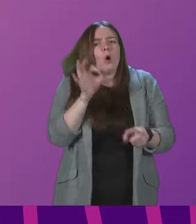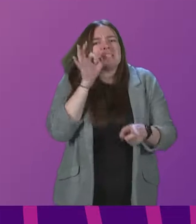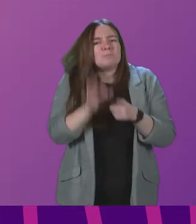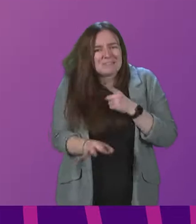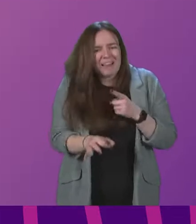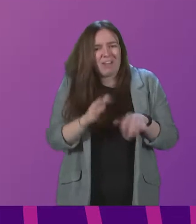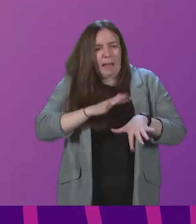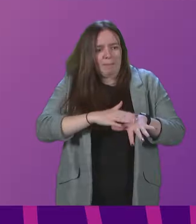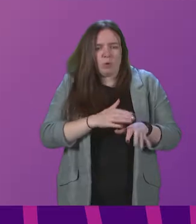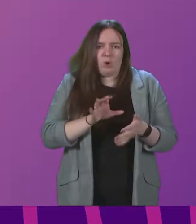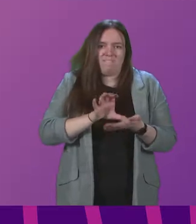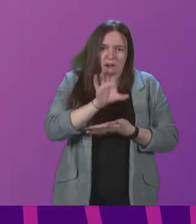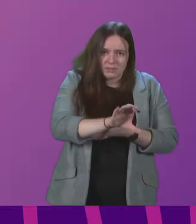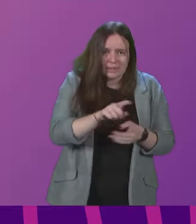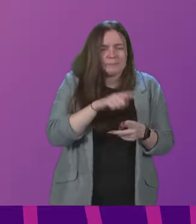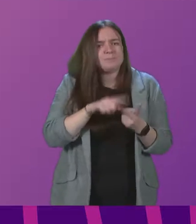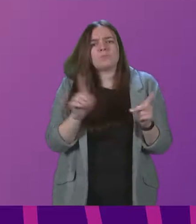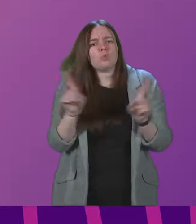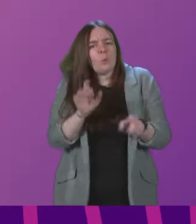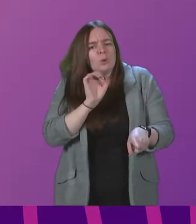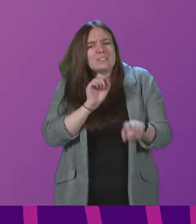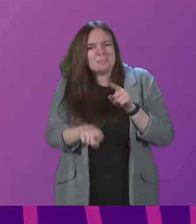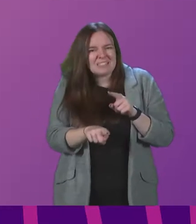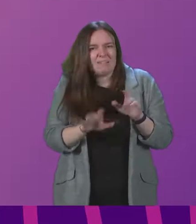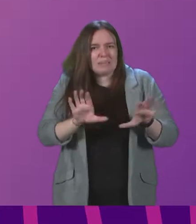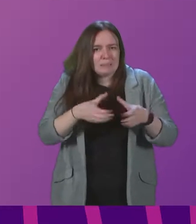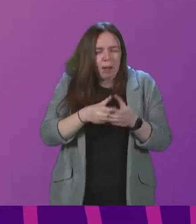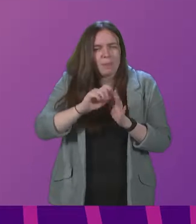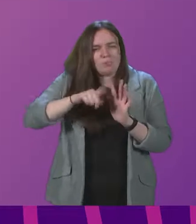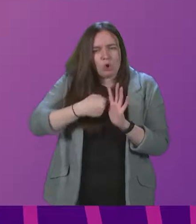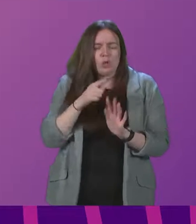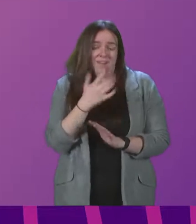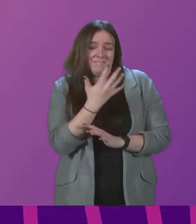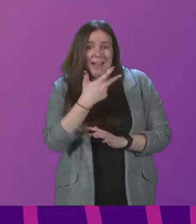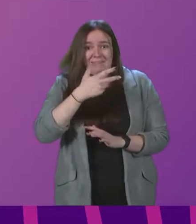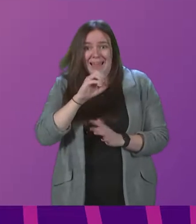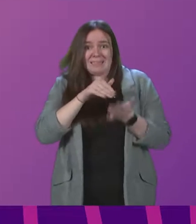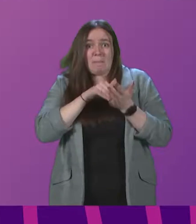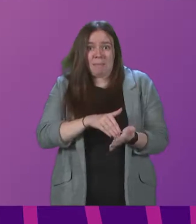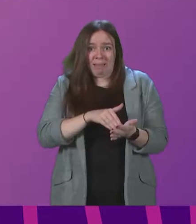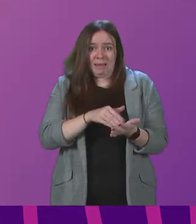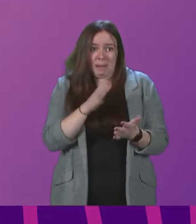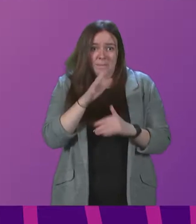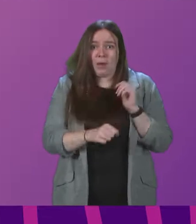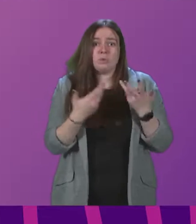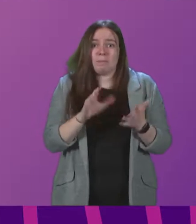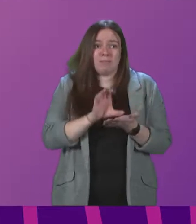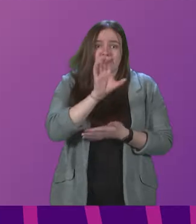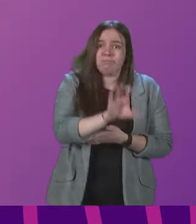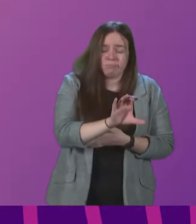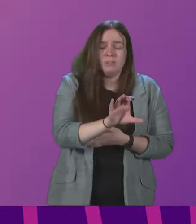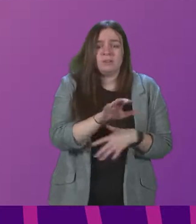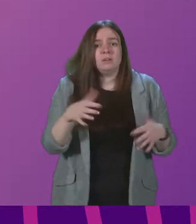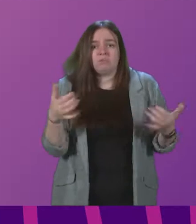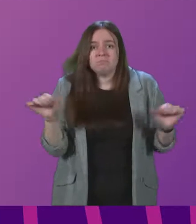of funding and which specific departments and projects this £580 million has now been allocated to? In short,